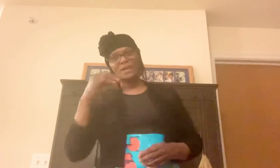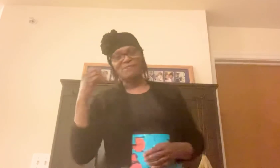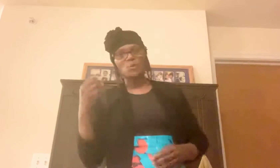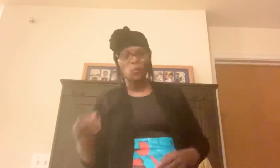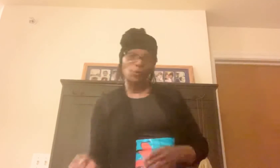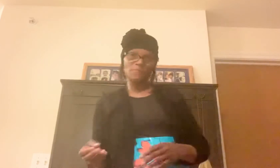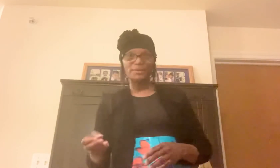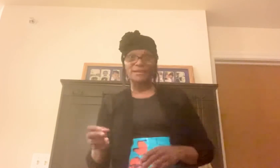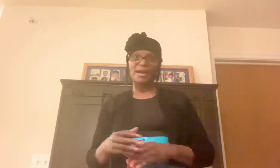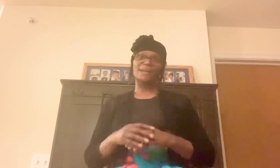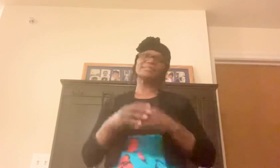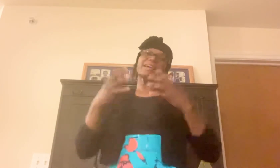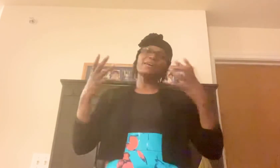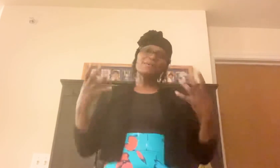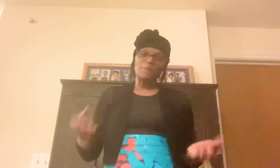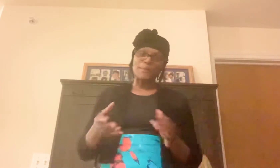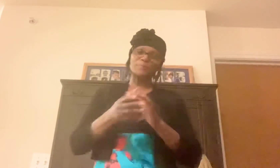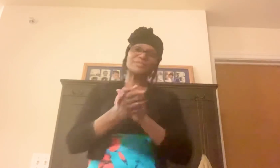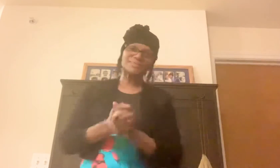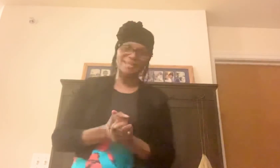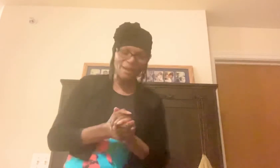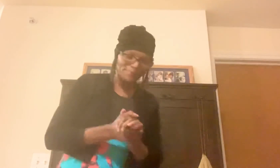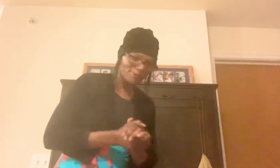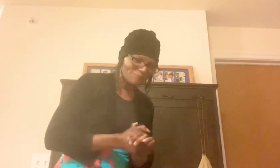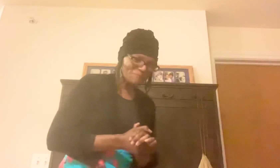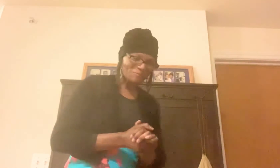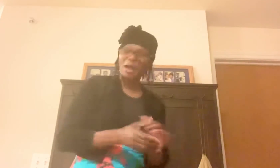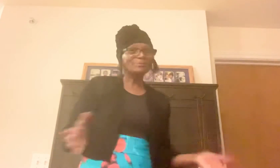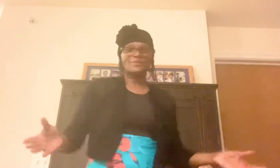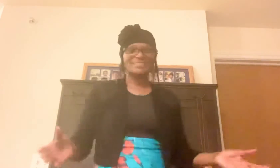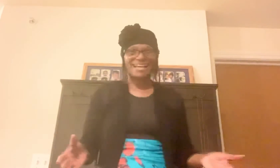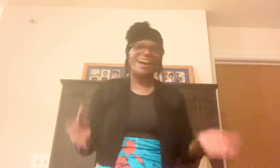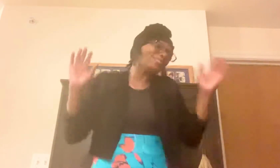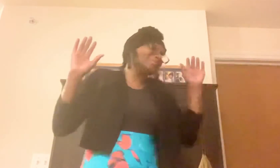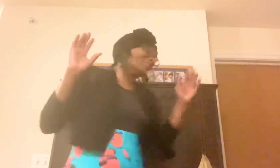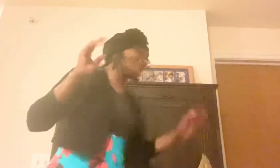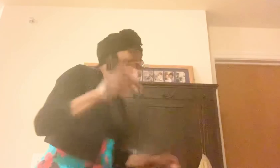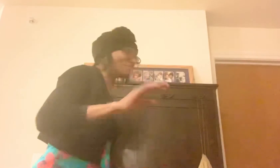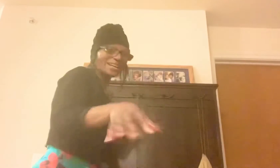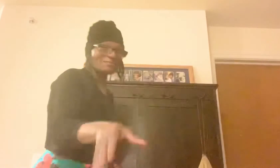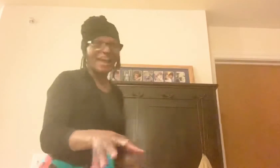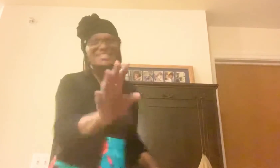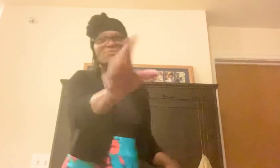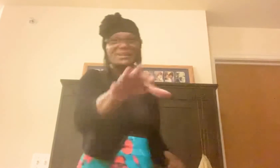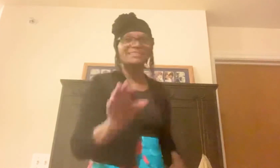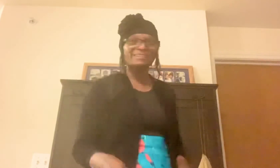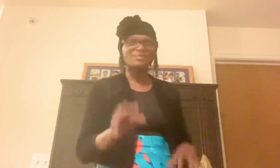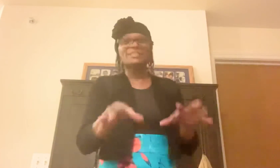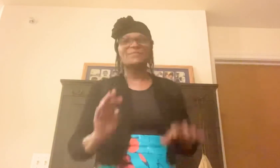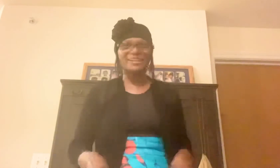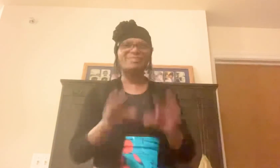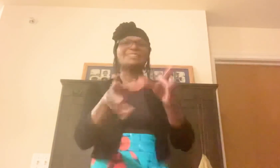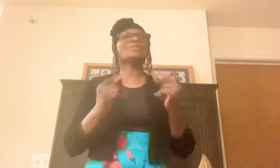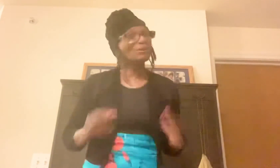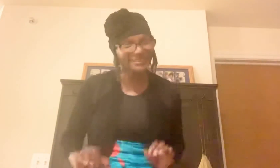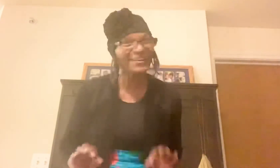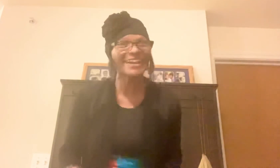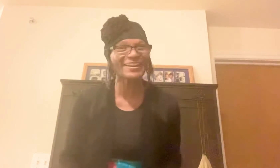have them with pecans for people to sample i'm so excited i don't know what to do myself but anyway i just wanted to do this video let you know i'm still here